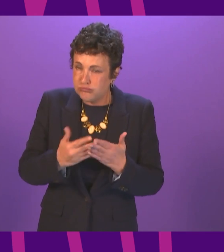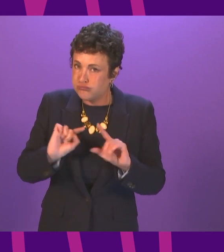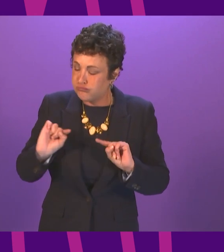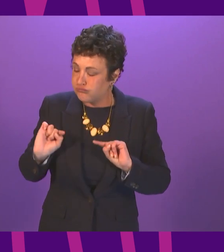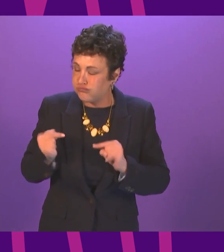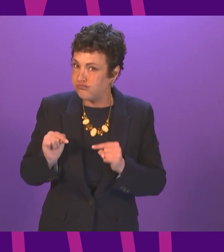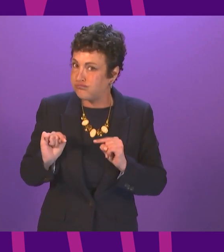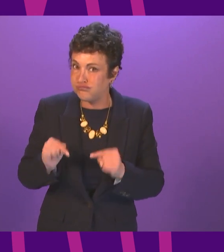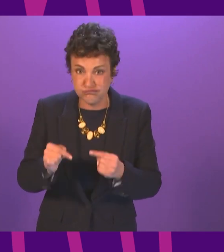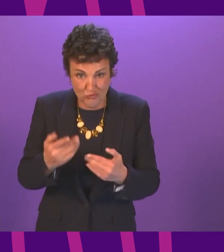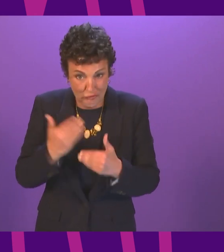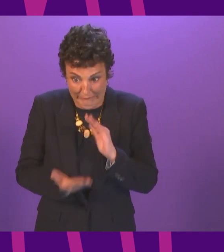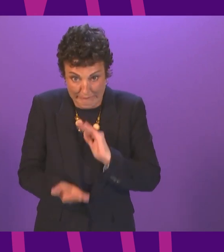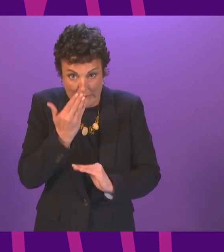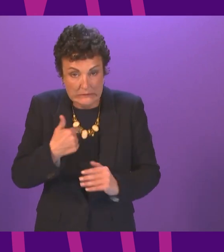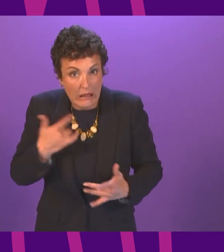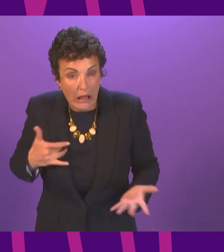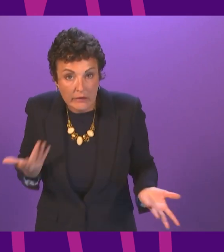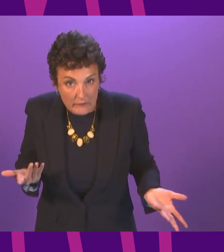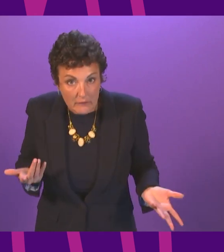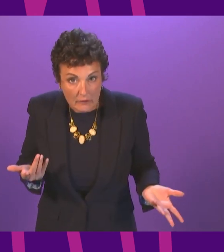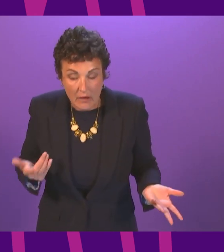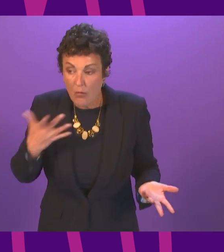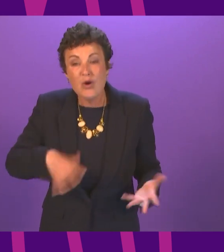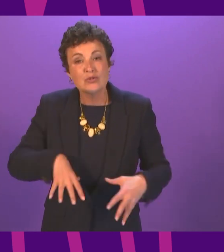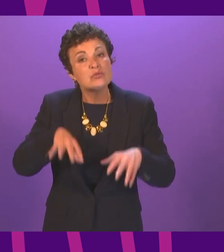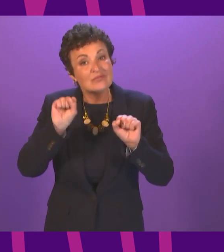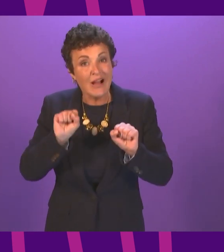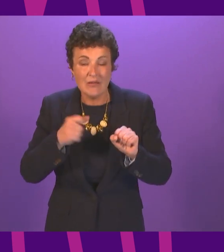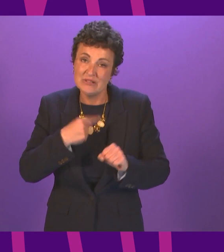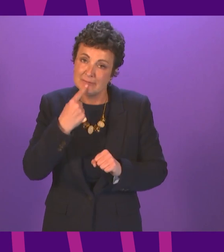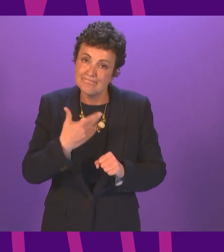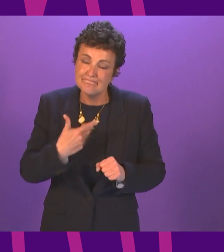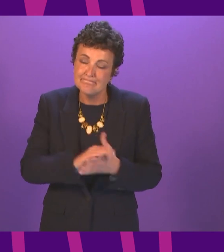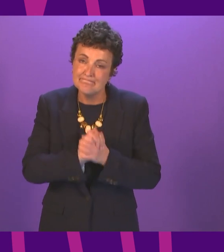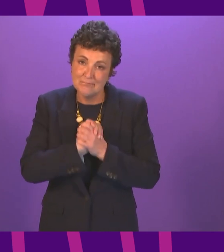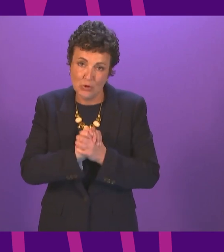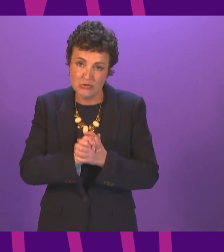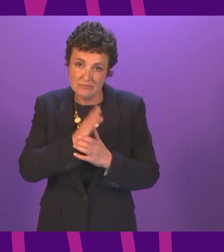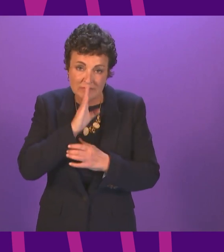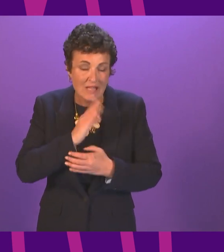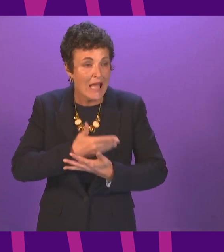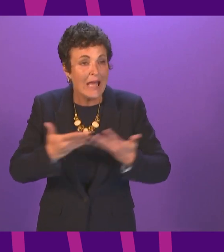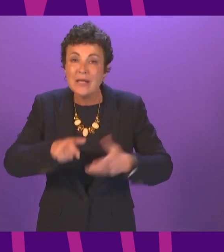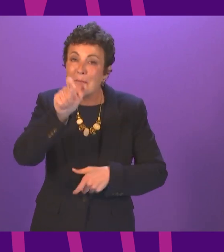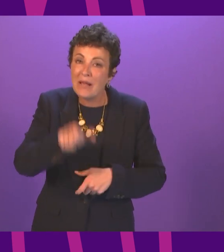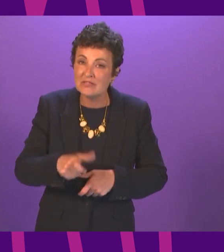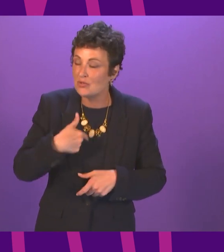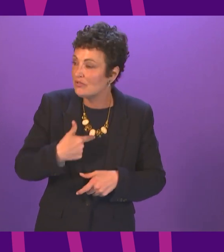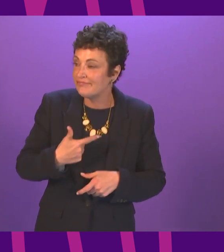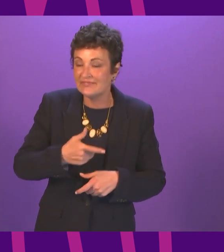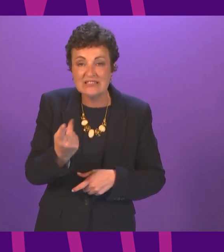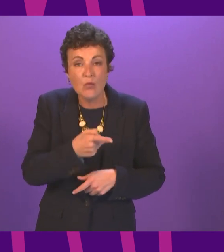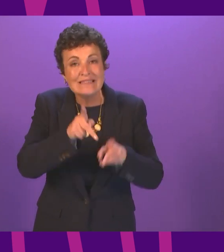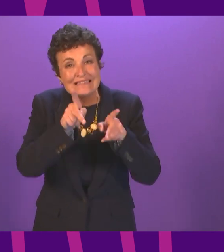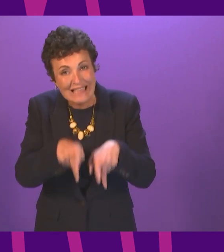many of us have ever experienced and I want to begin by sending my condolences to everyone who has lost a loved one through Covid